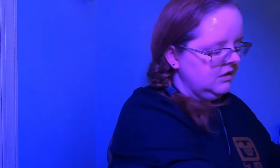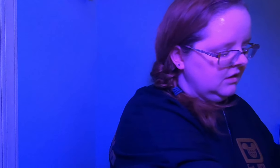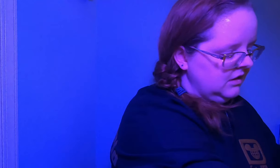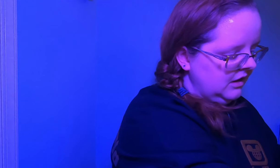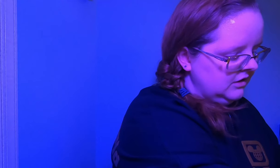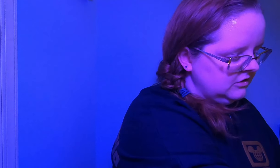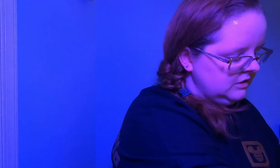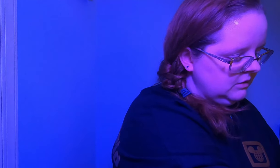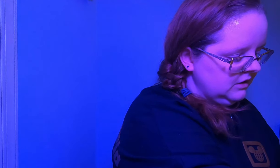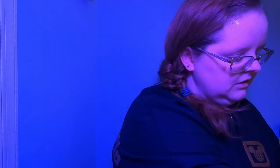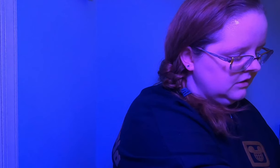energy work